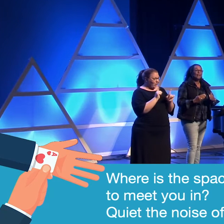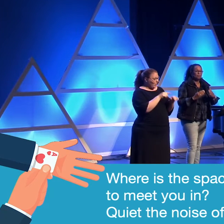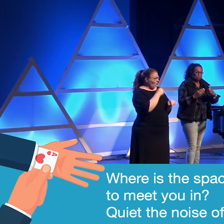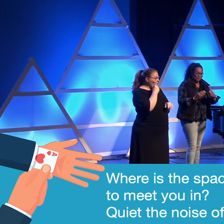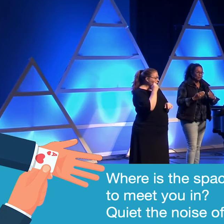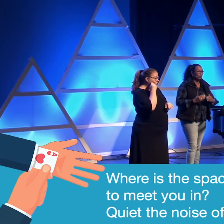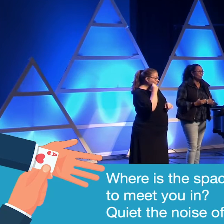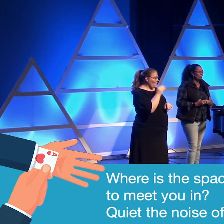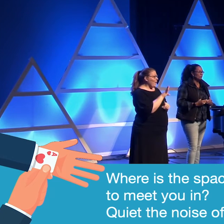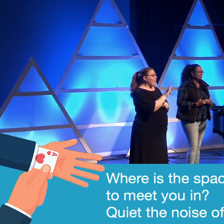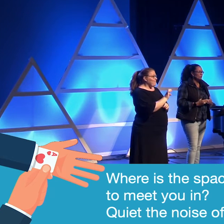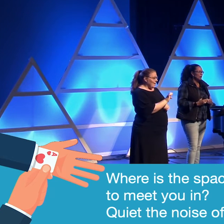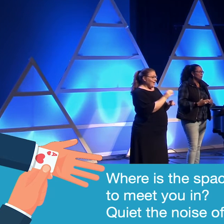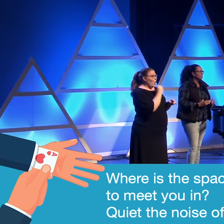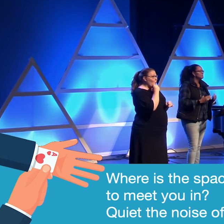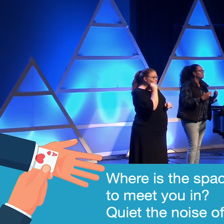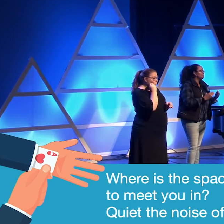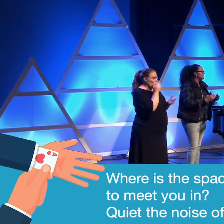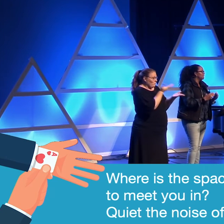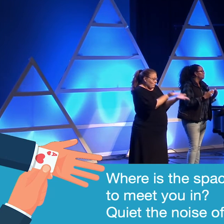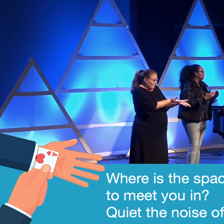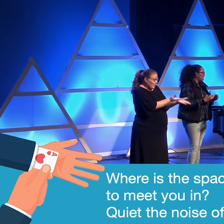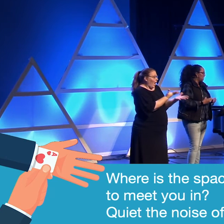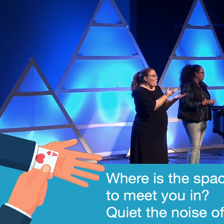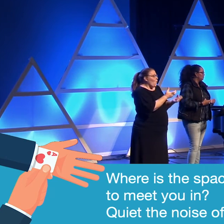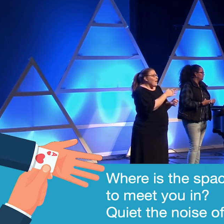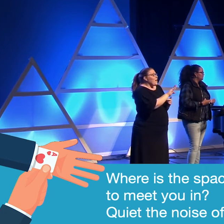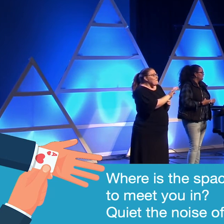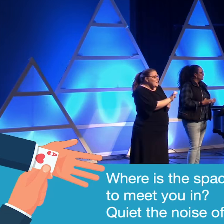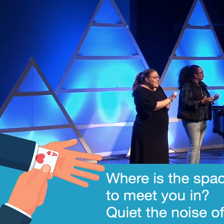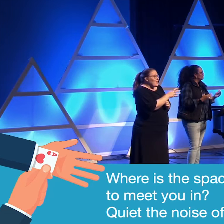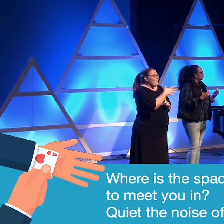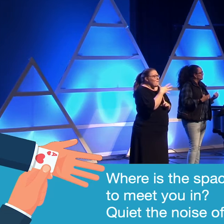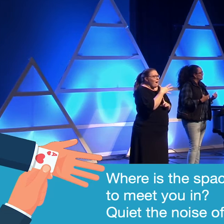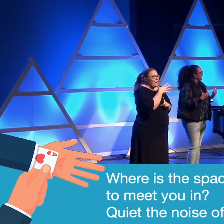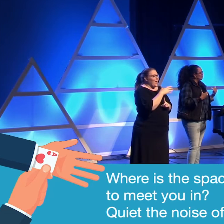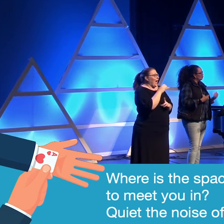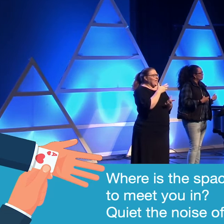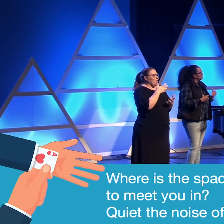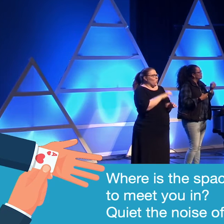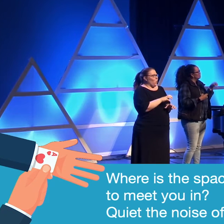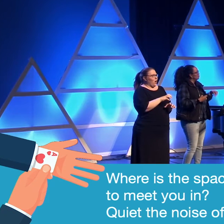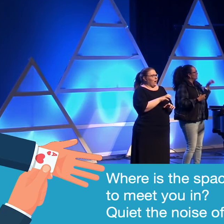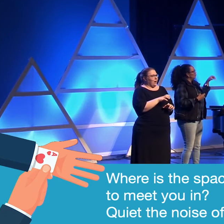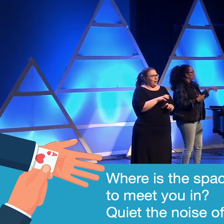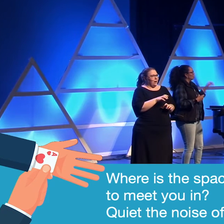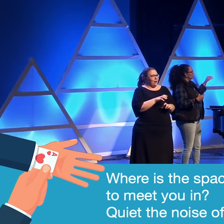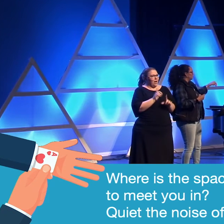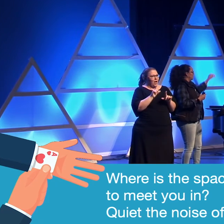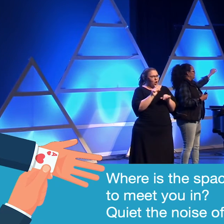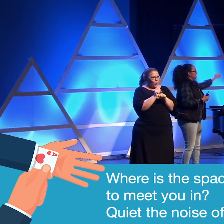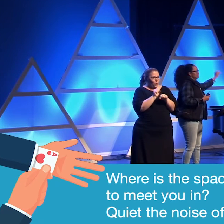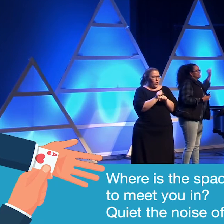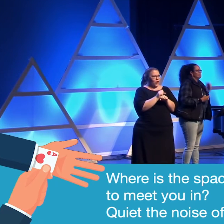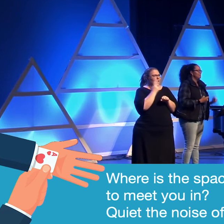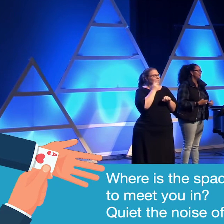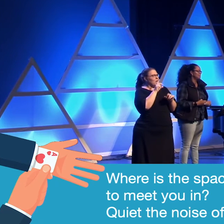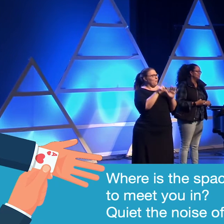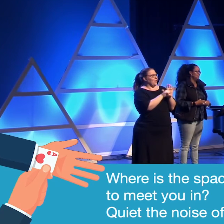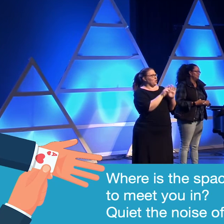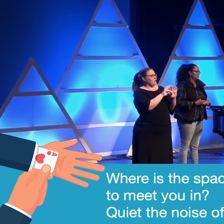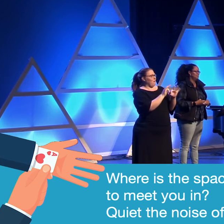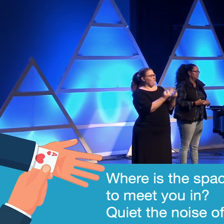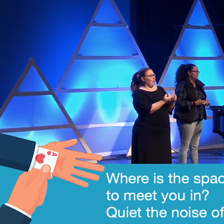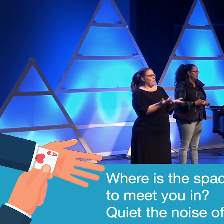and be home. I wanted to be a mom. I didn't want to be at work doing work, looking at pictures of my